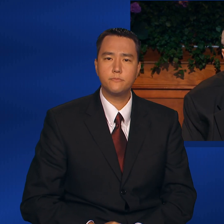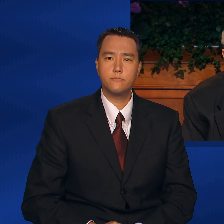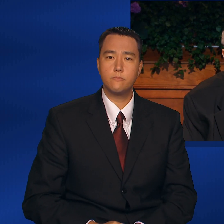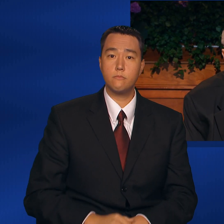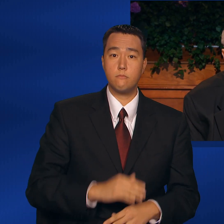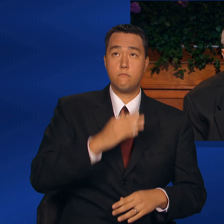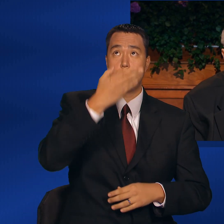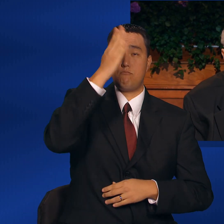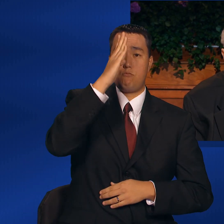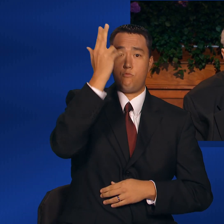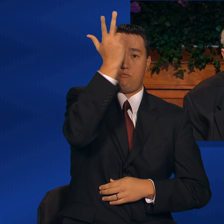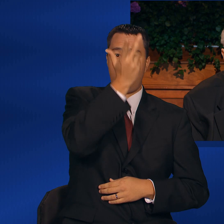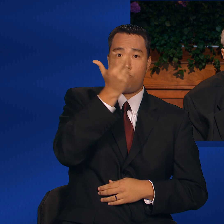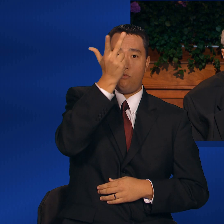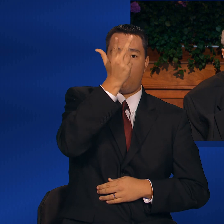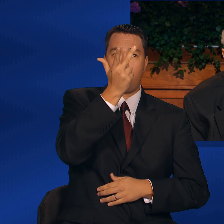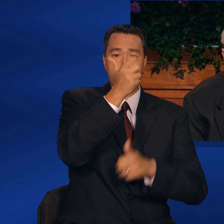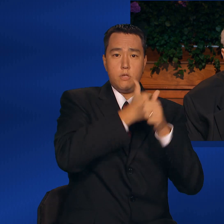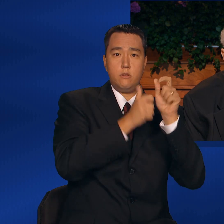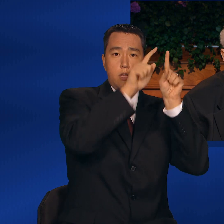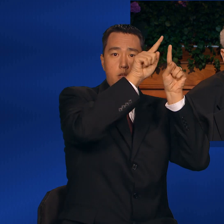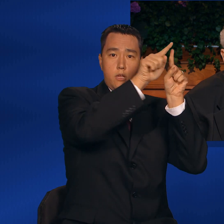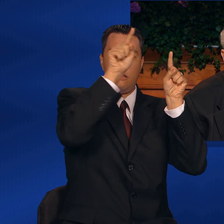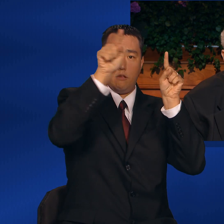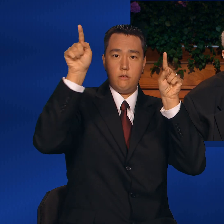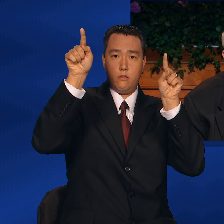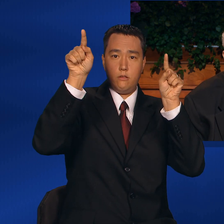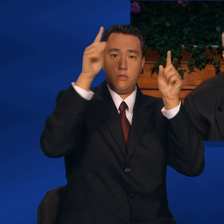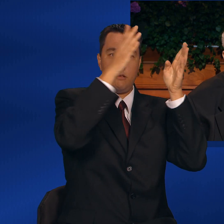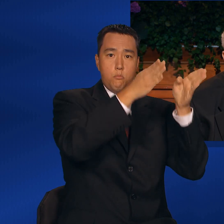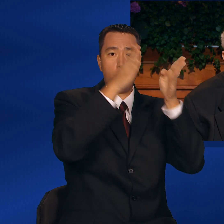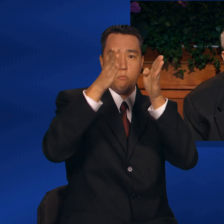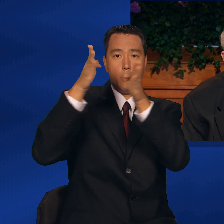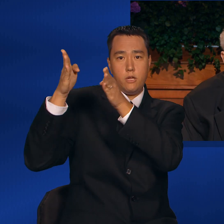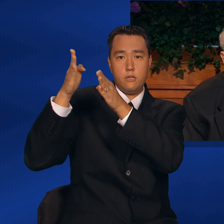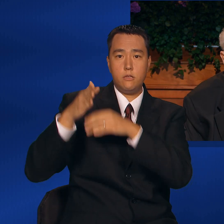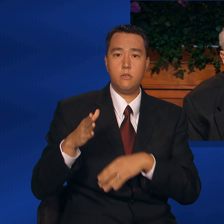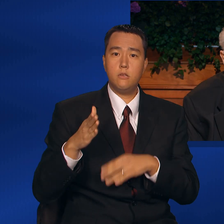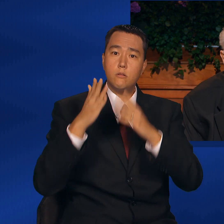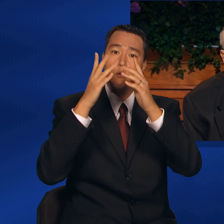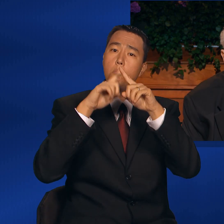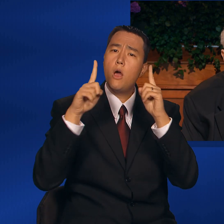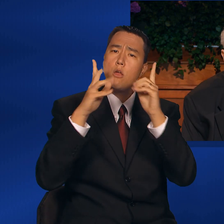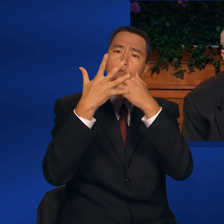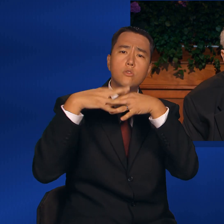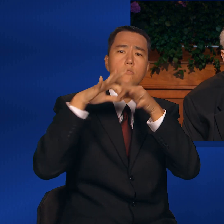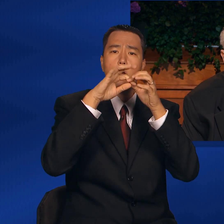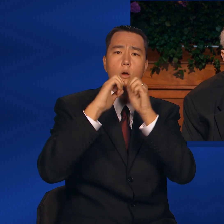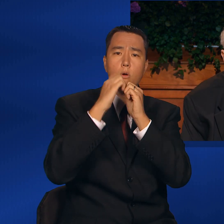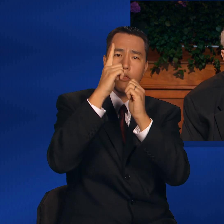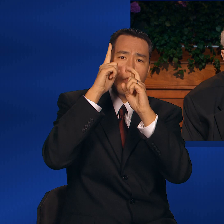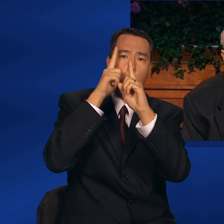The Godhead is three separate and distinct beings, unified in purpose.